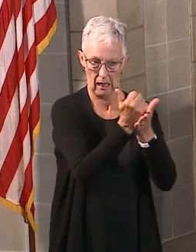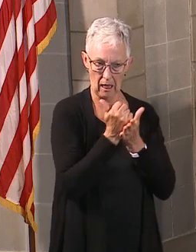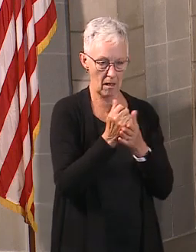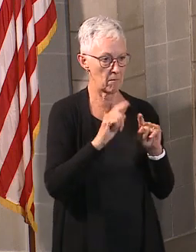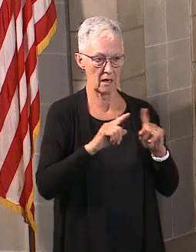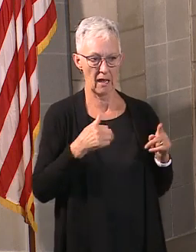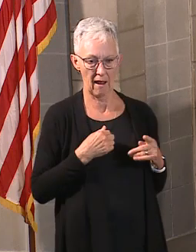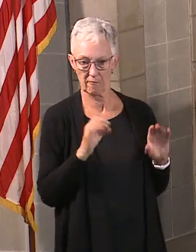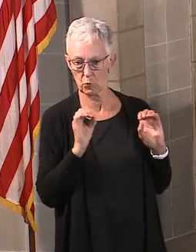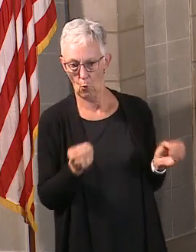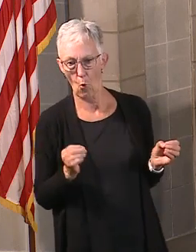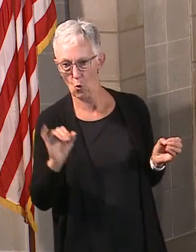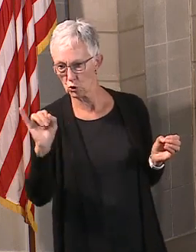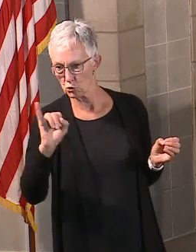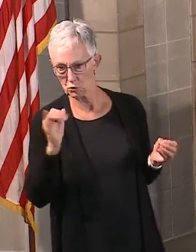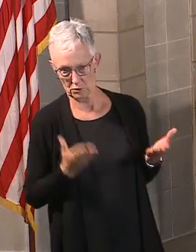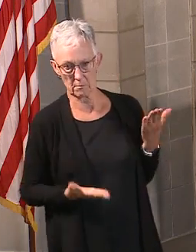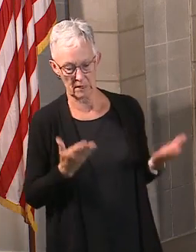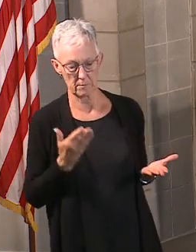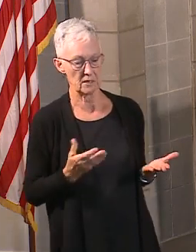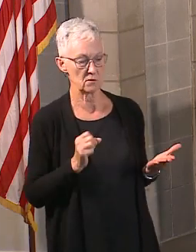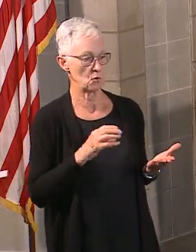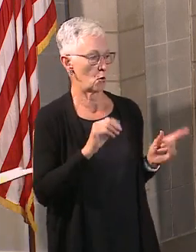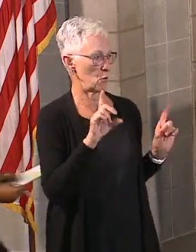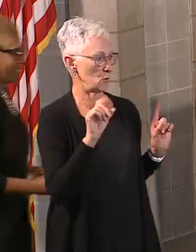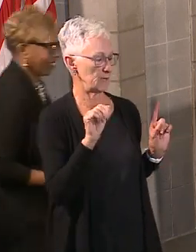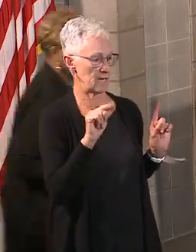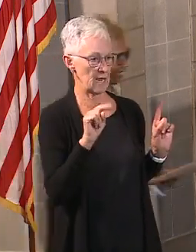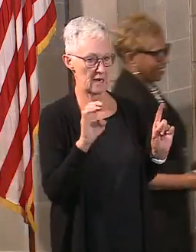is here to be able to tell us a bit more about that. Danette.